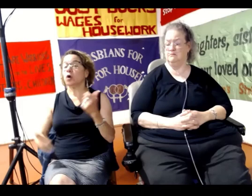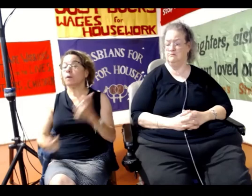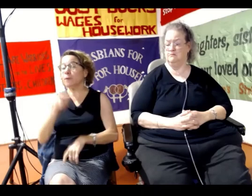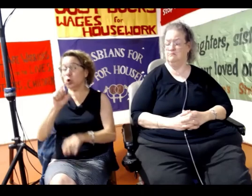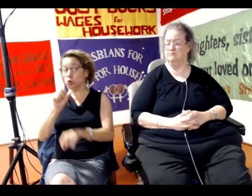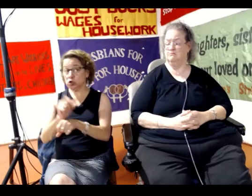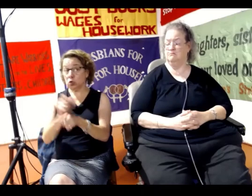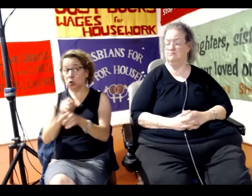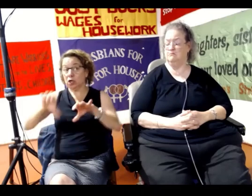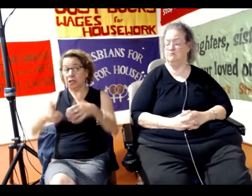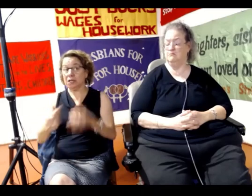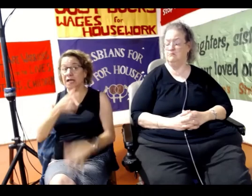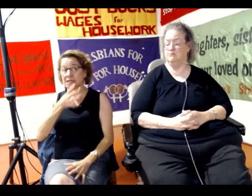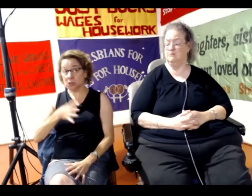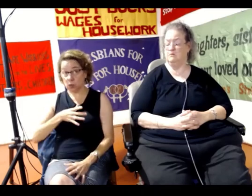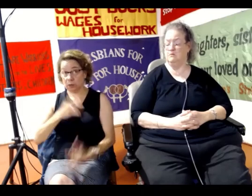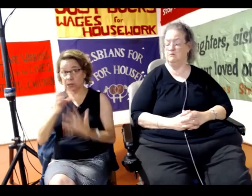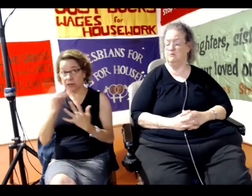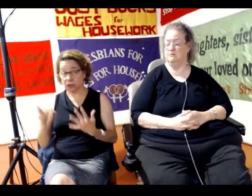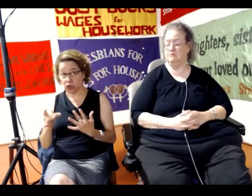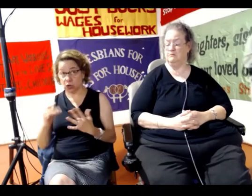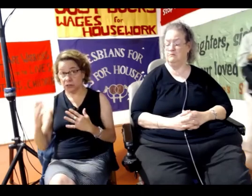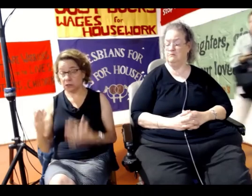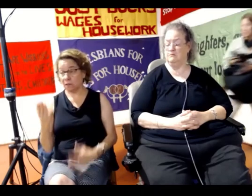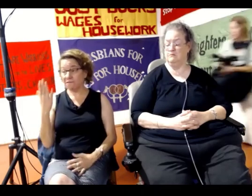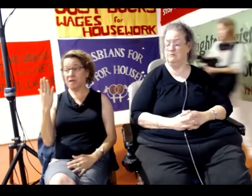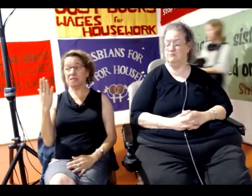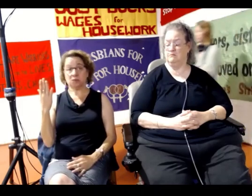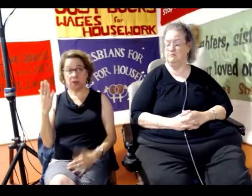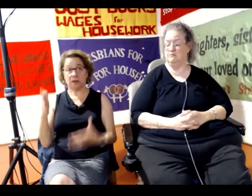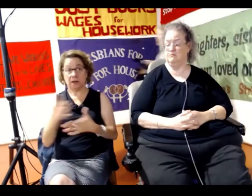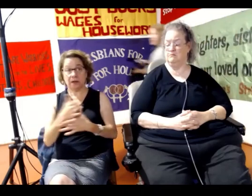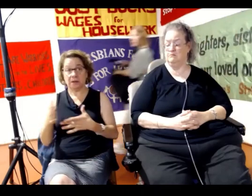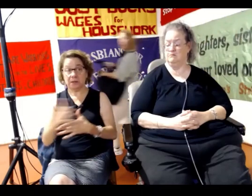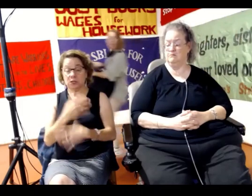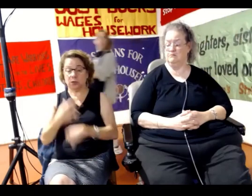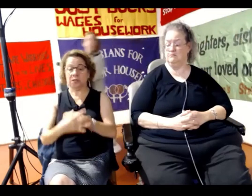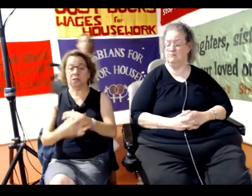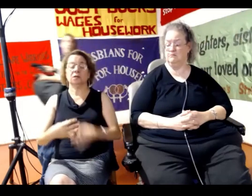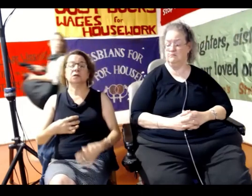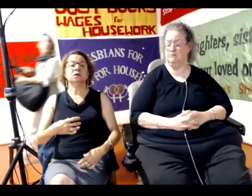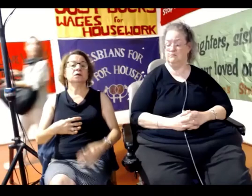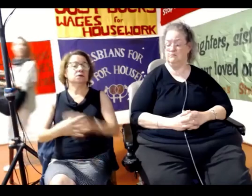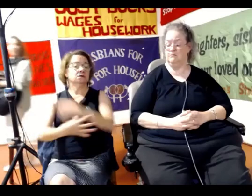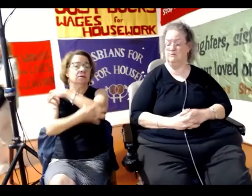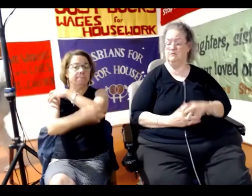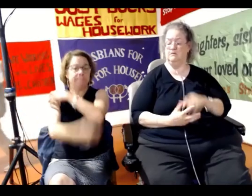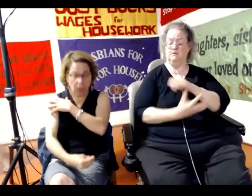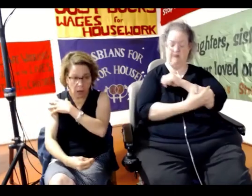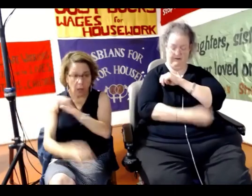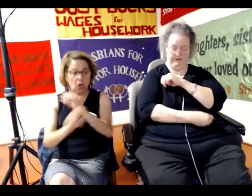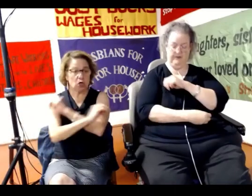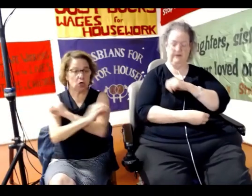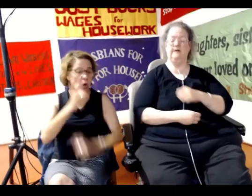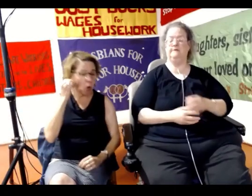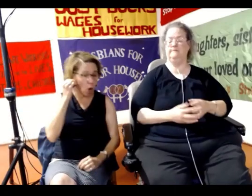internationally, the choice we're often faced with is between destitution and prostitution.